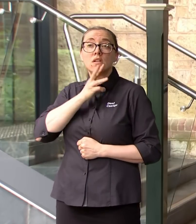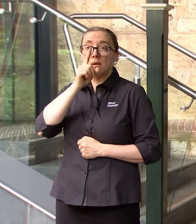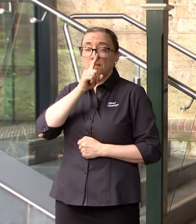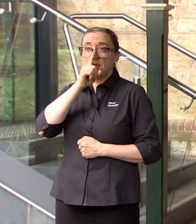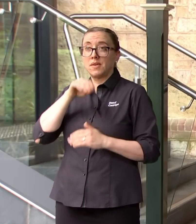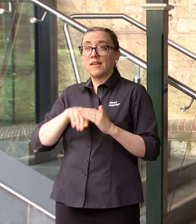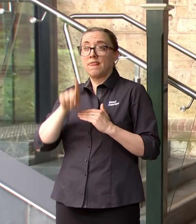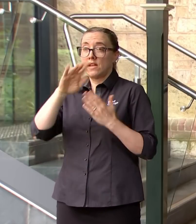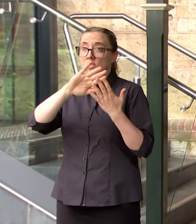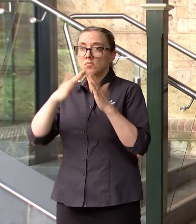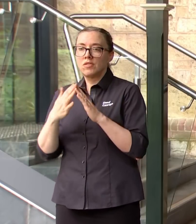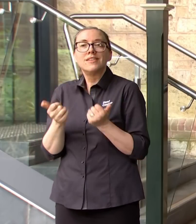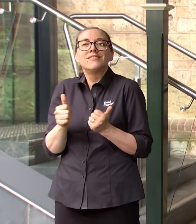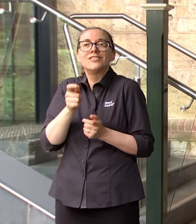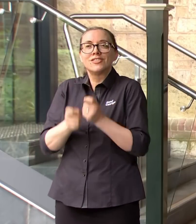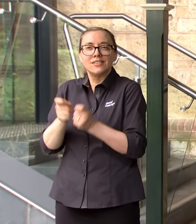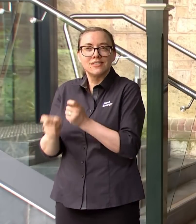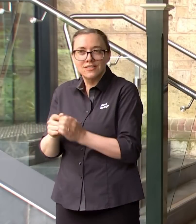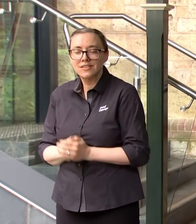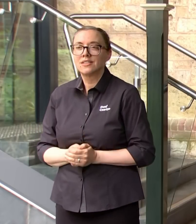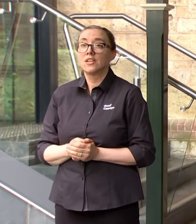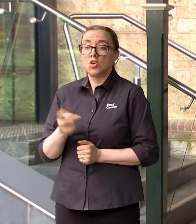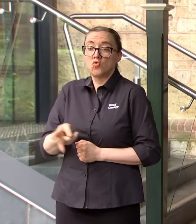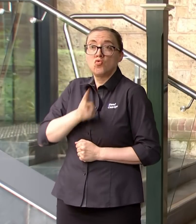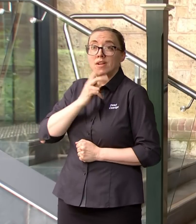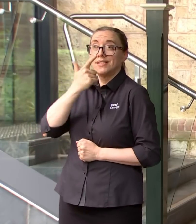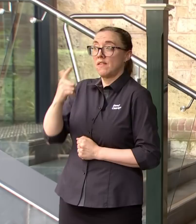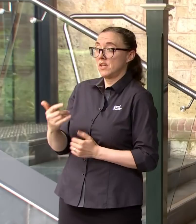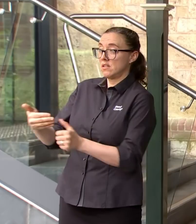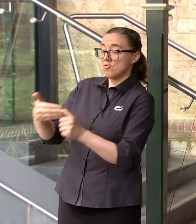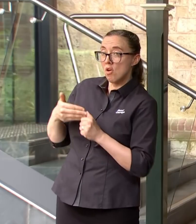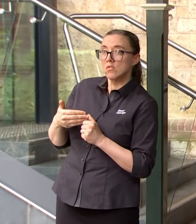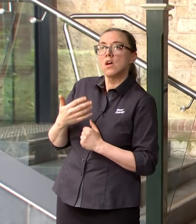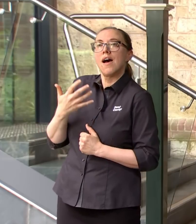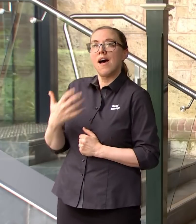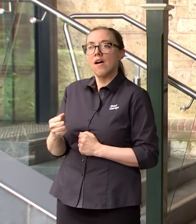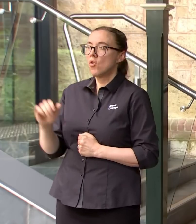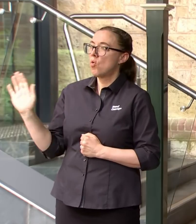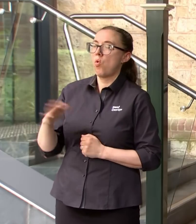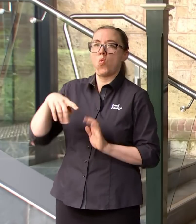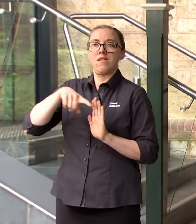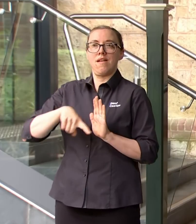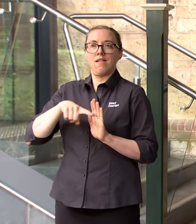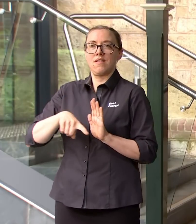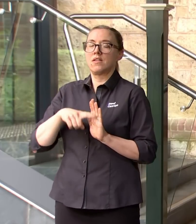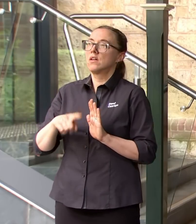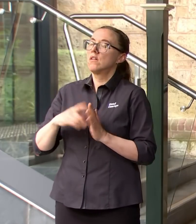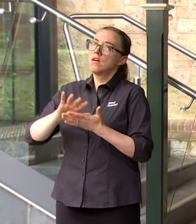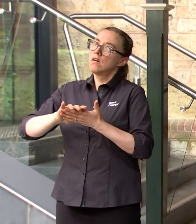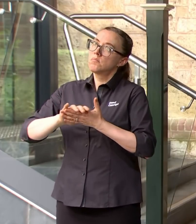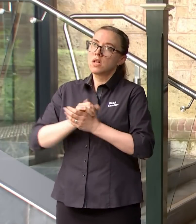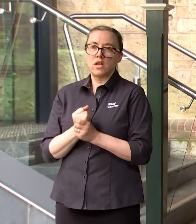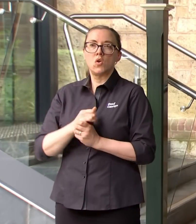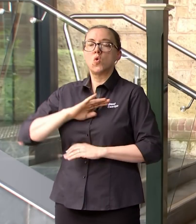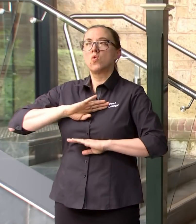tested. We have 270 results back already and all of them are negative. So we're very pleased and